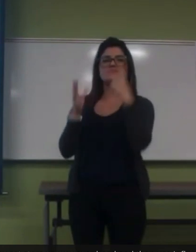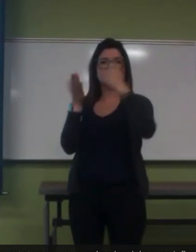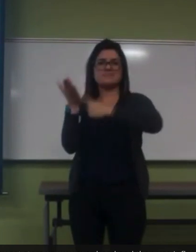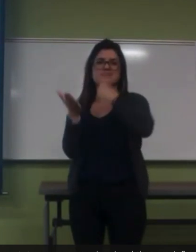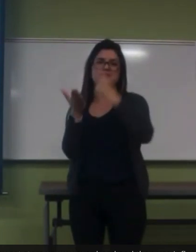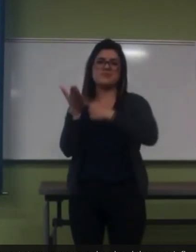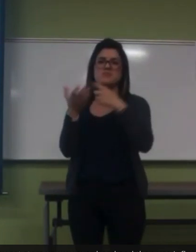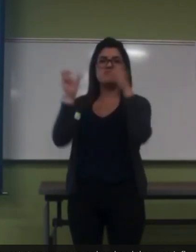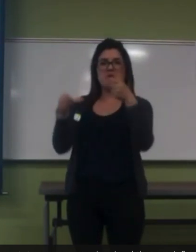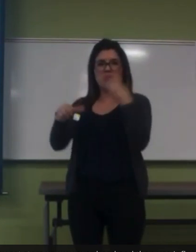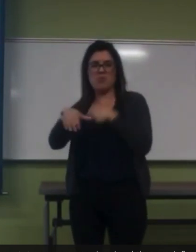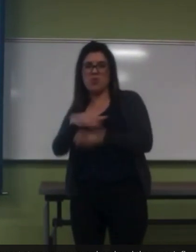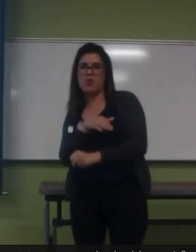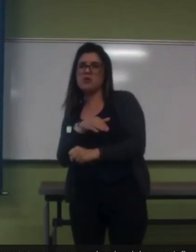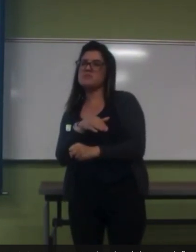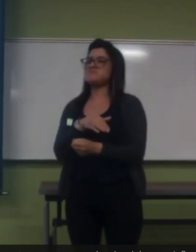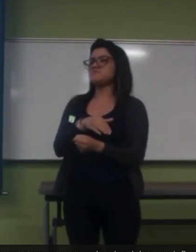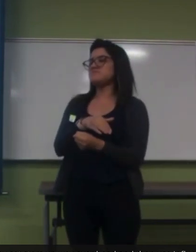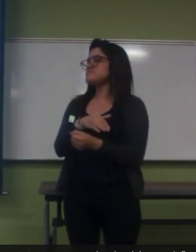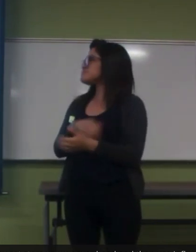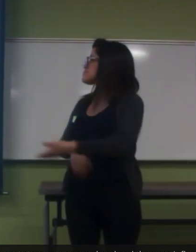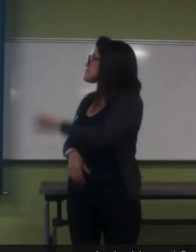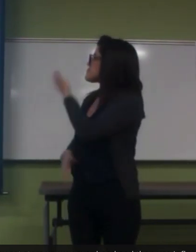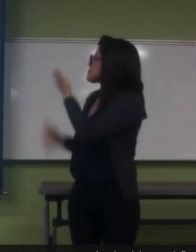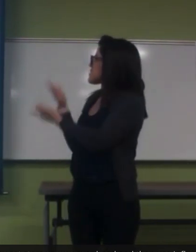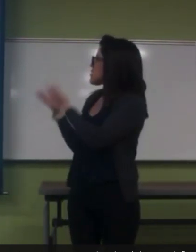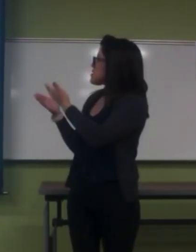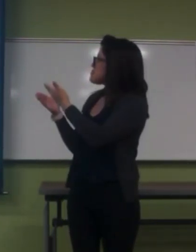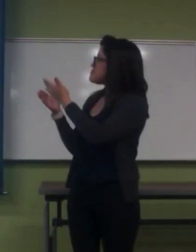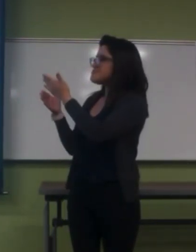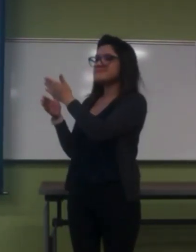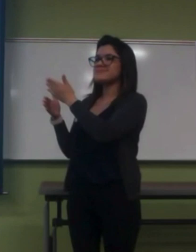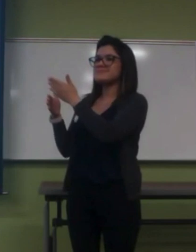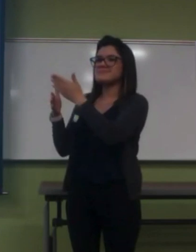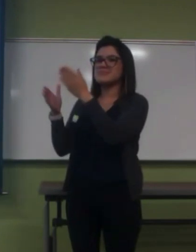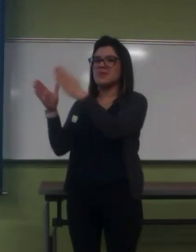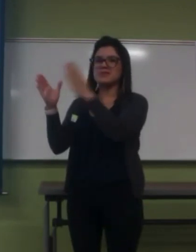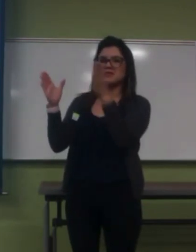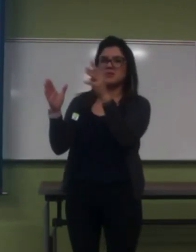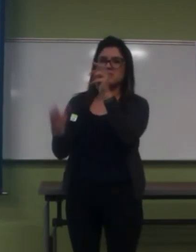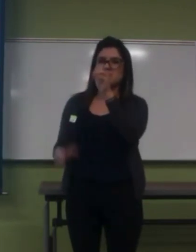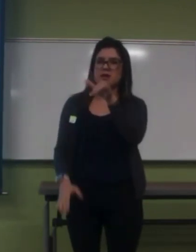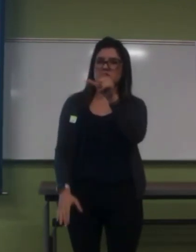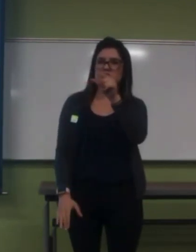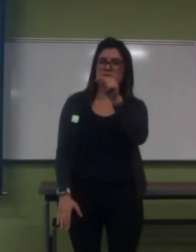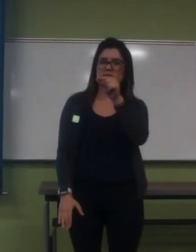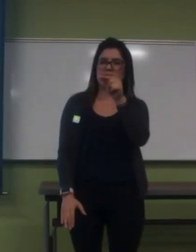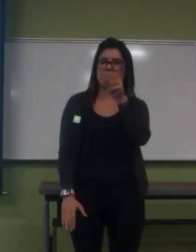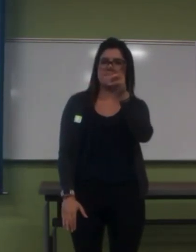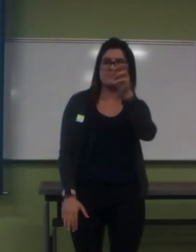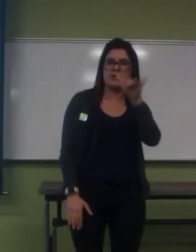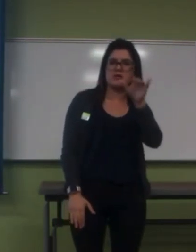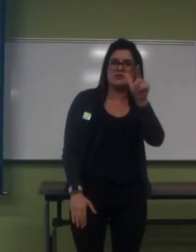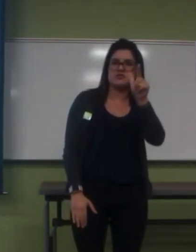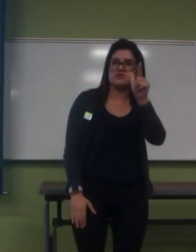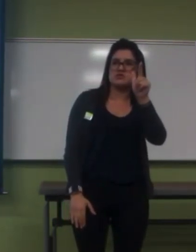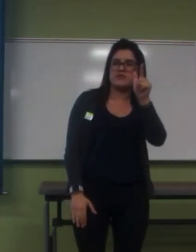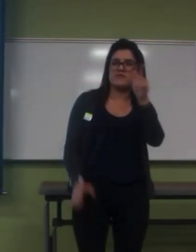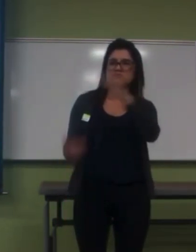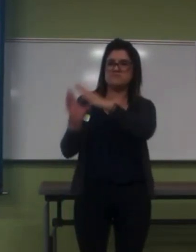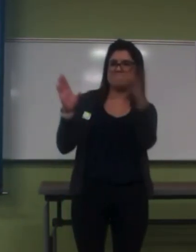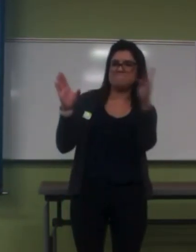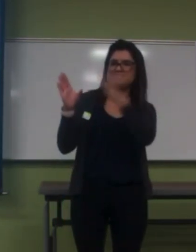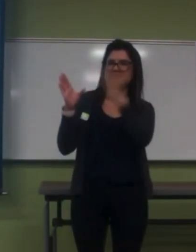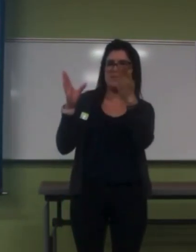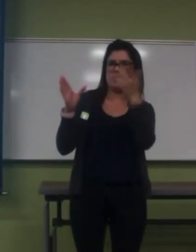you can be born, you know, in between, you know, May 20th or May 21st, and you'll pick up some